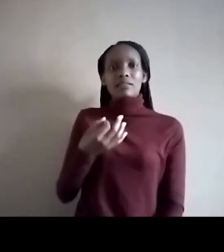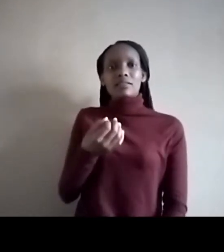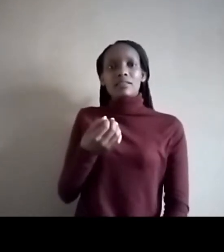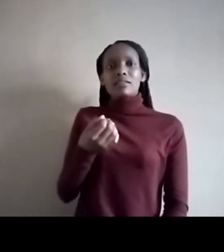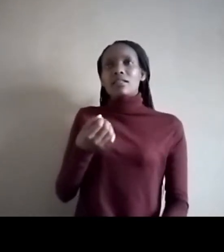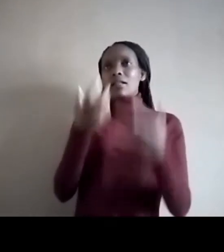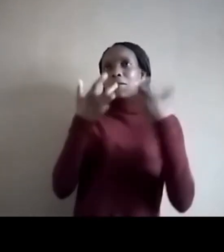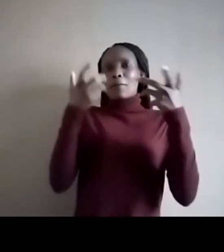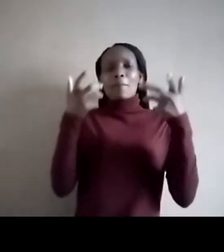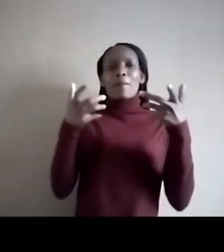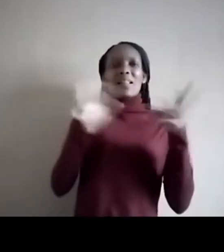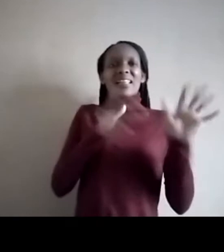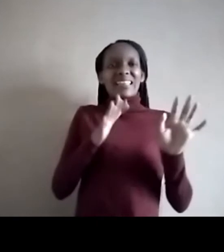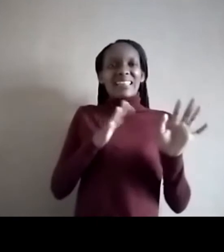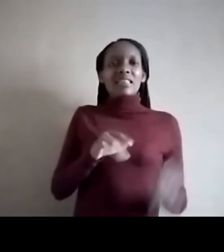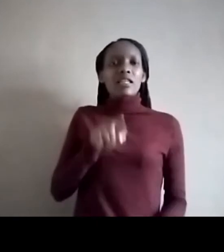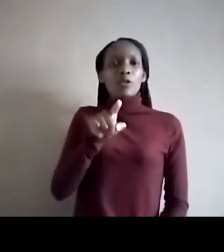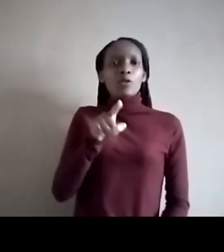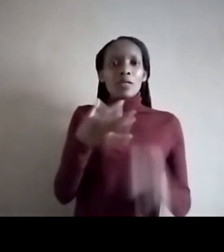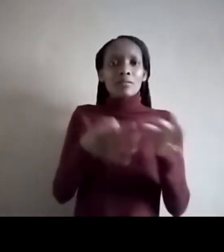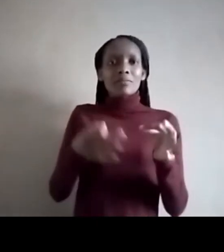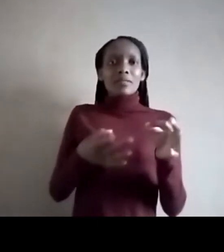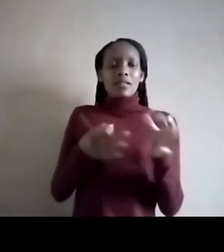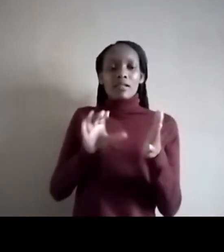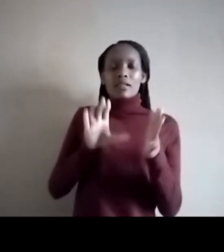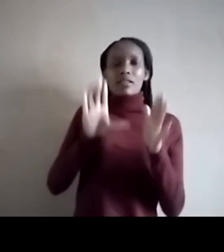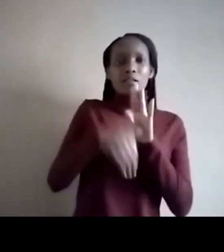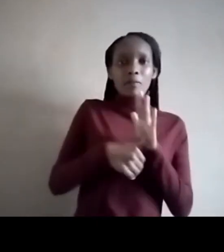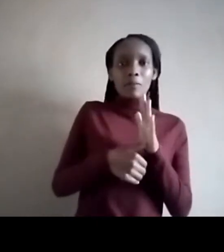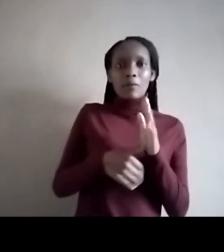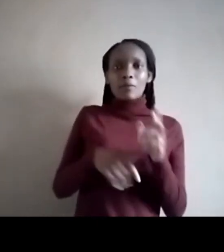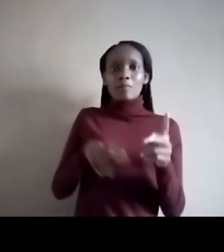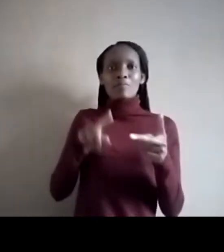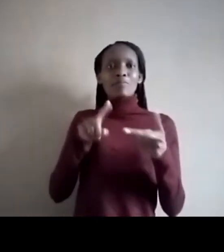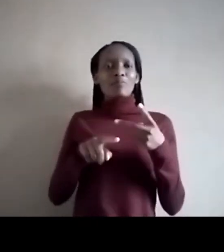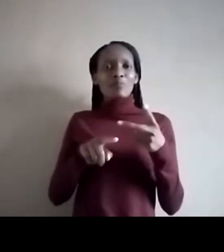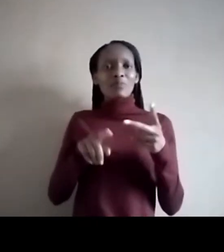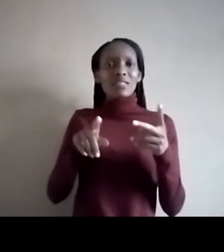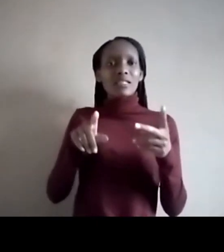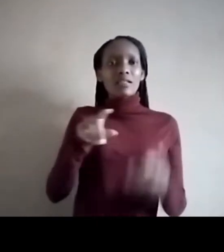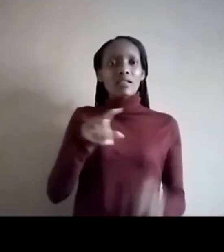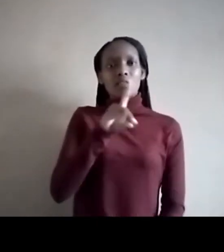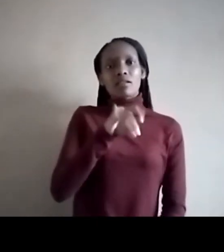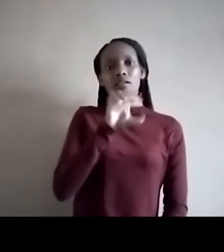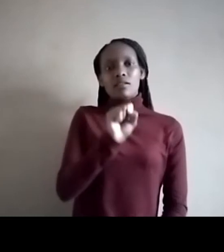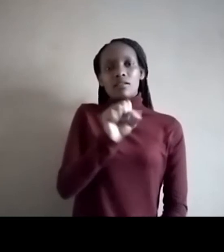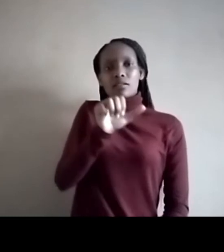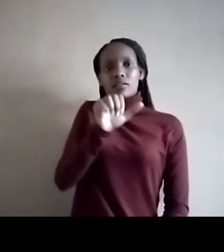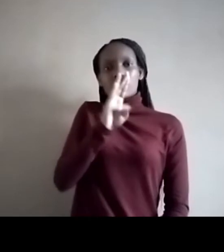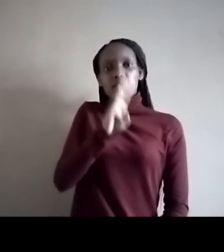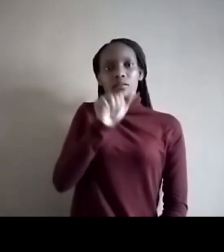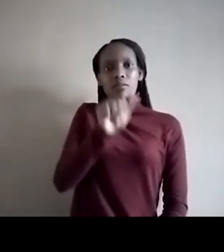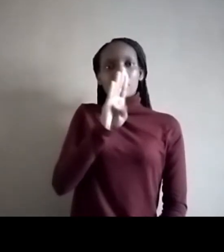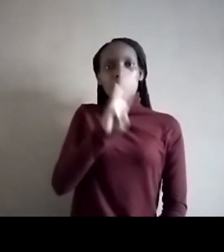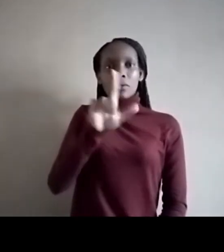disability, disengagement. I call them the dis-bubbles. And we need to burst the bubbles